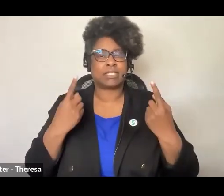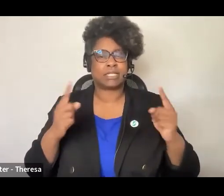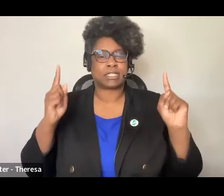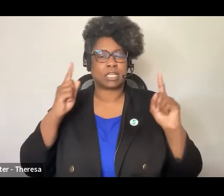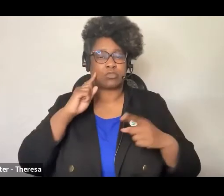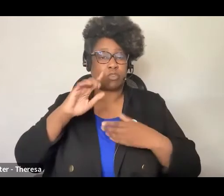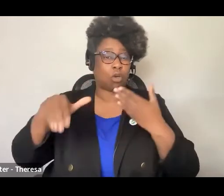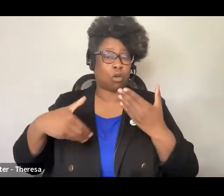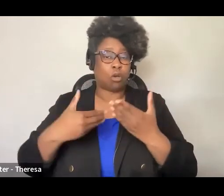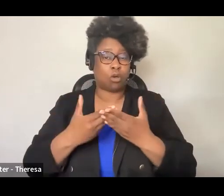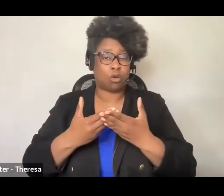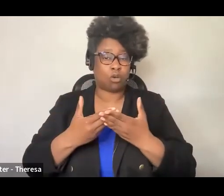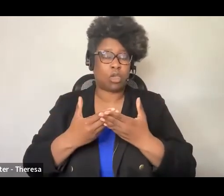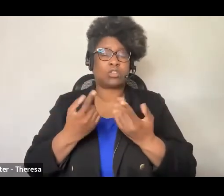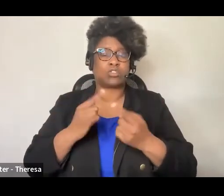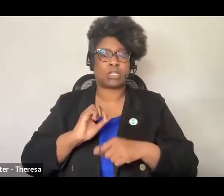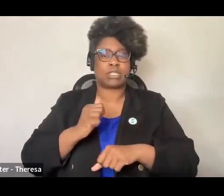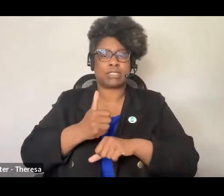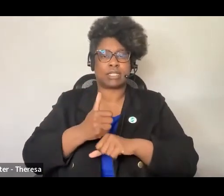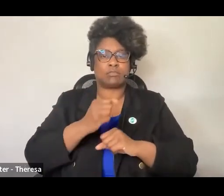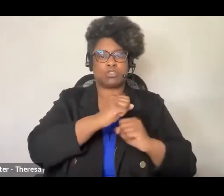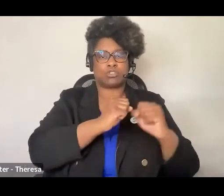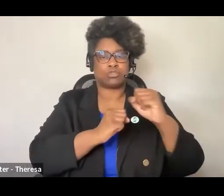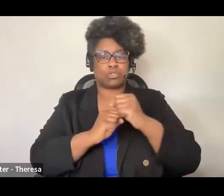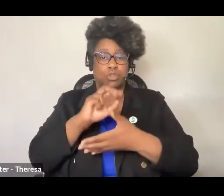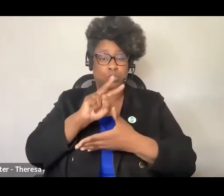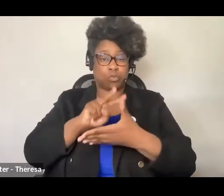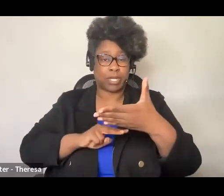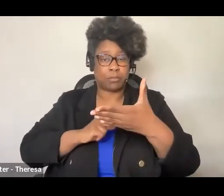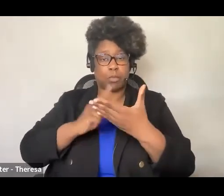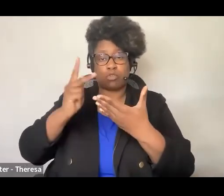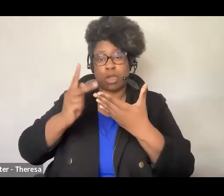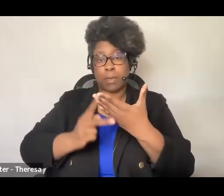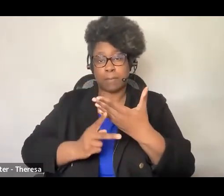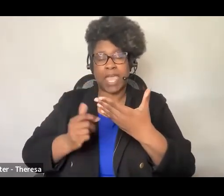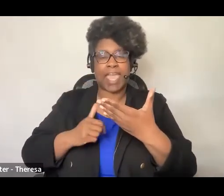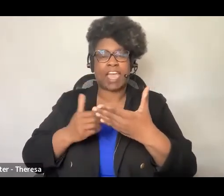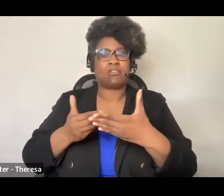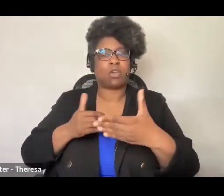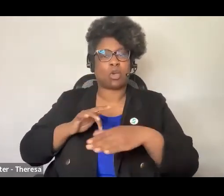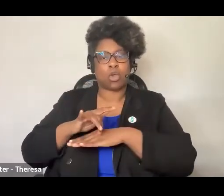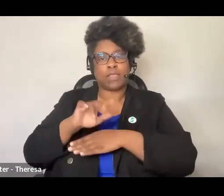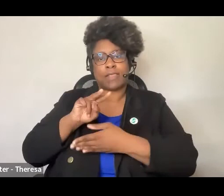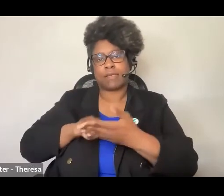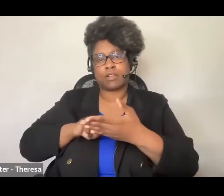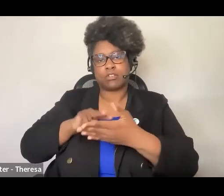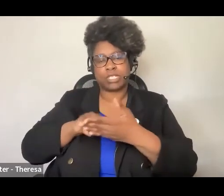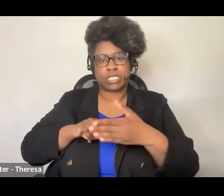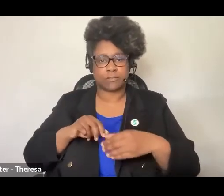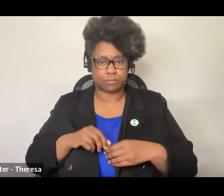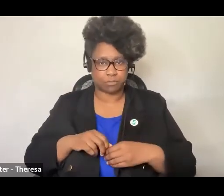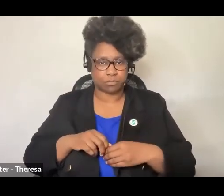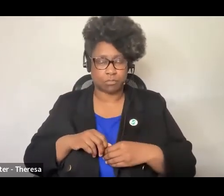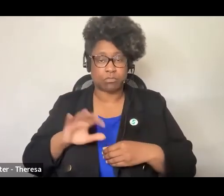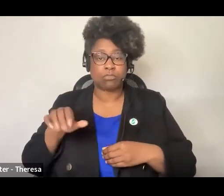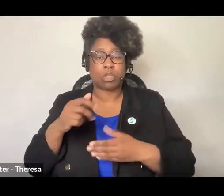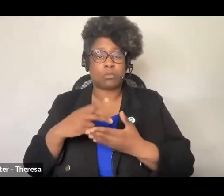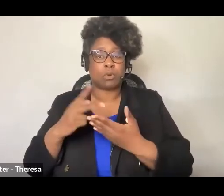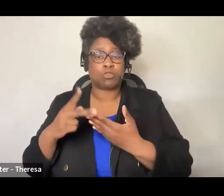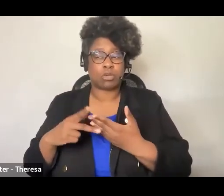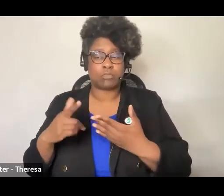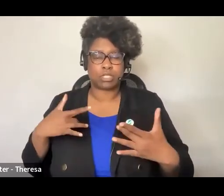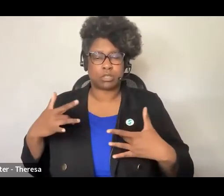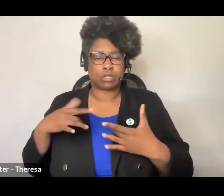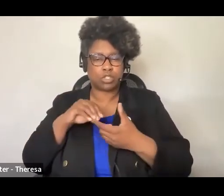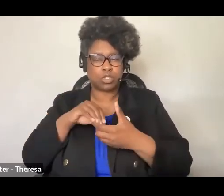through a structured reading program to promote early literacy. The Comer School Development Program was motivated by a concern about students'